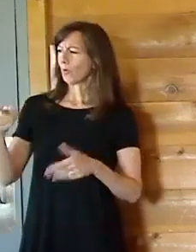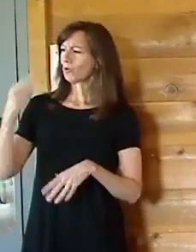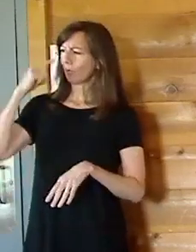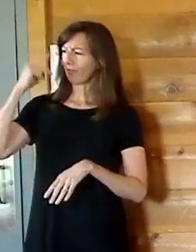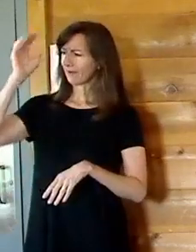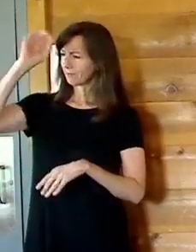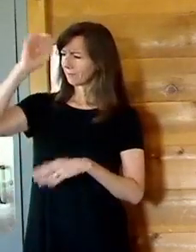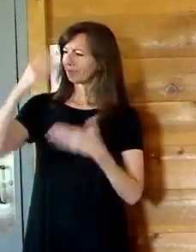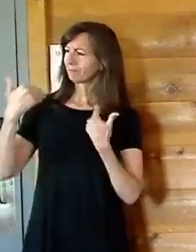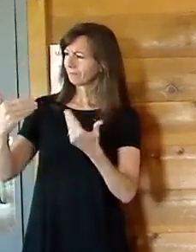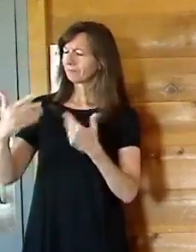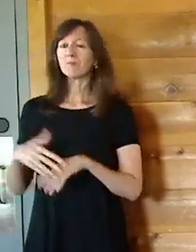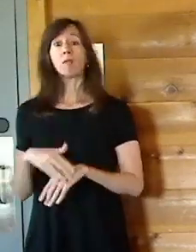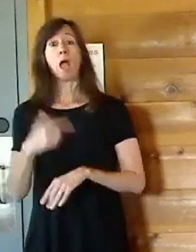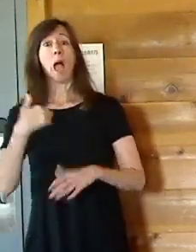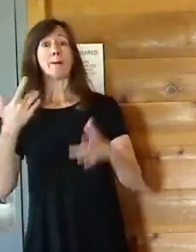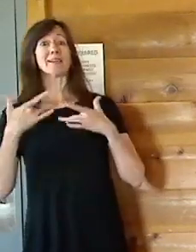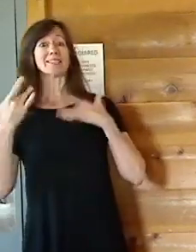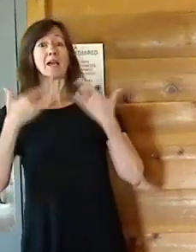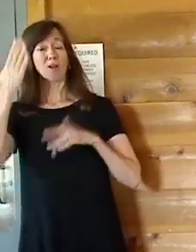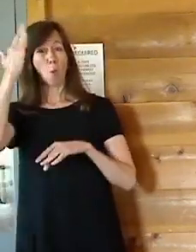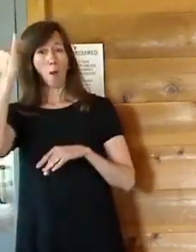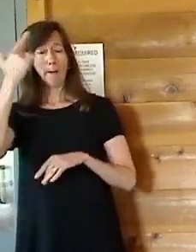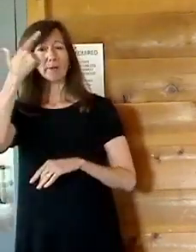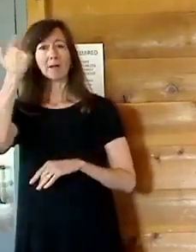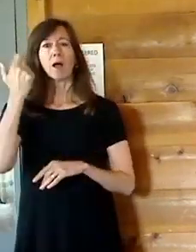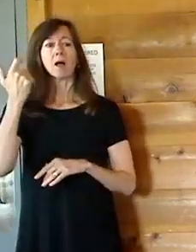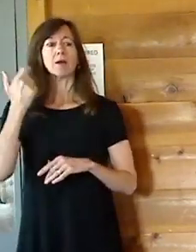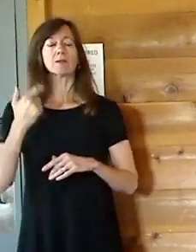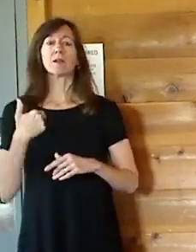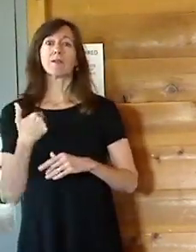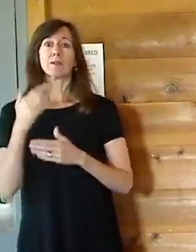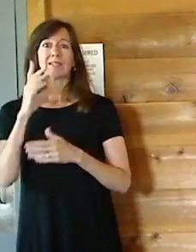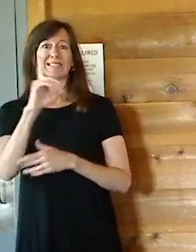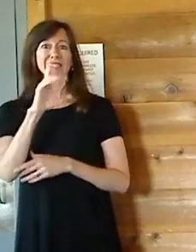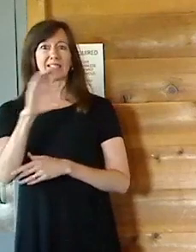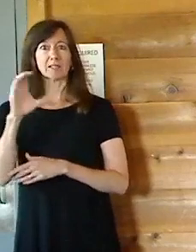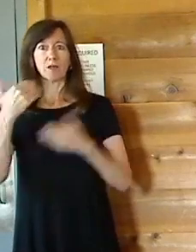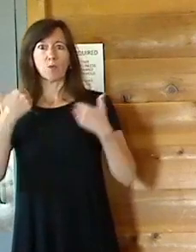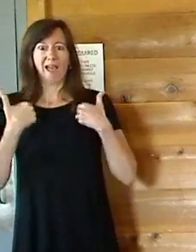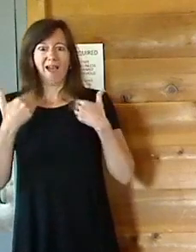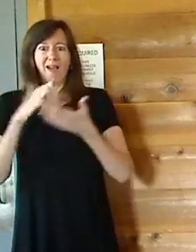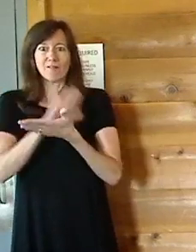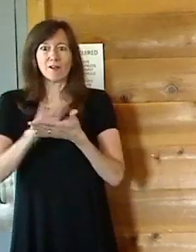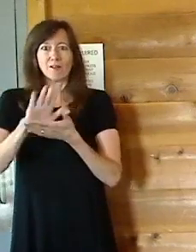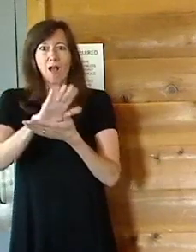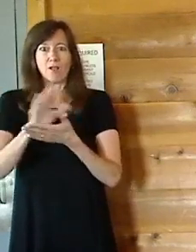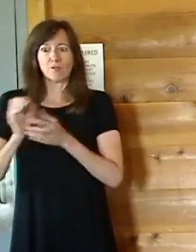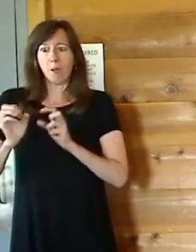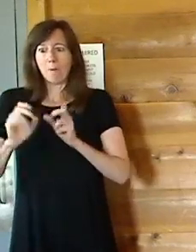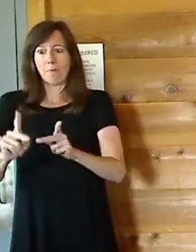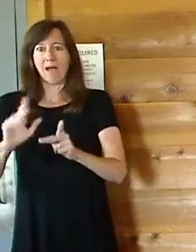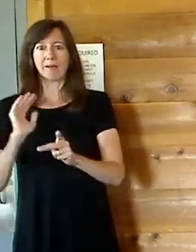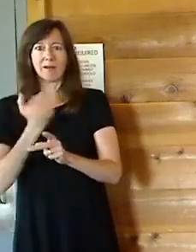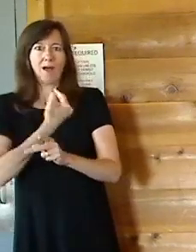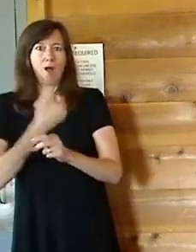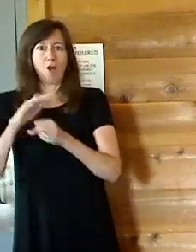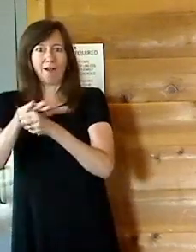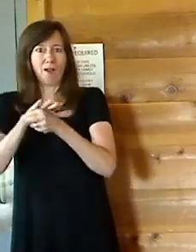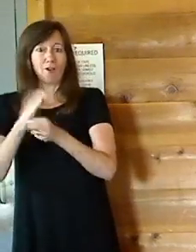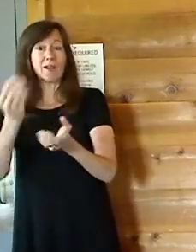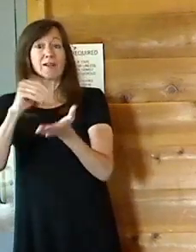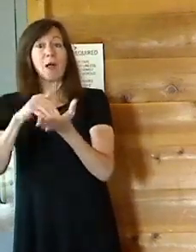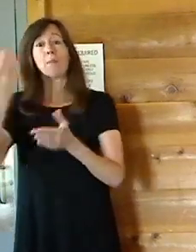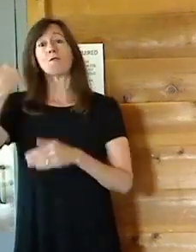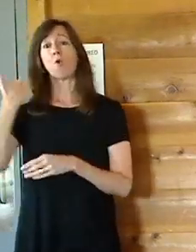because the town of Wappinger, we have a college institution back within our boundaries. Again, we used to have DCC South, which now is in